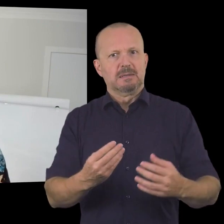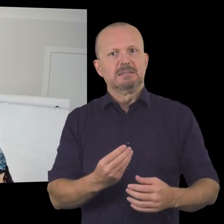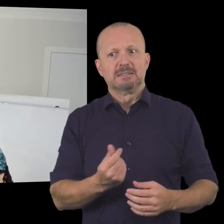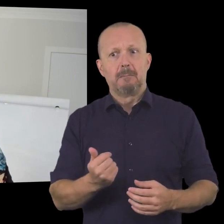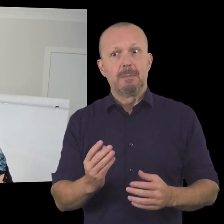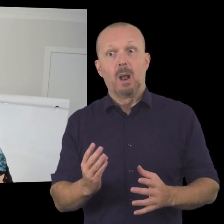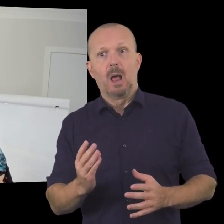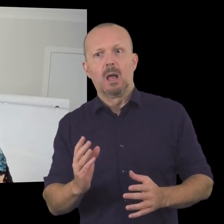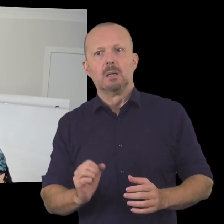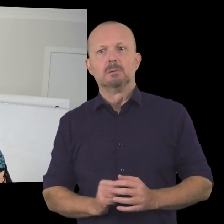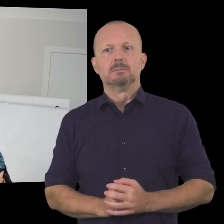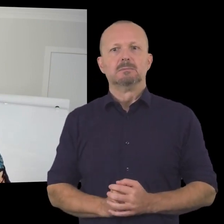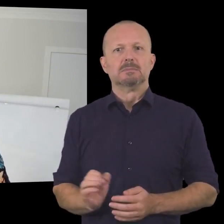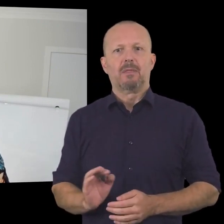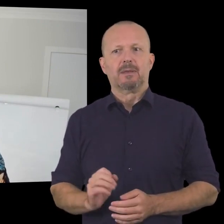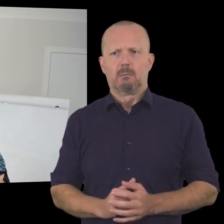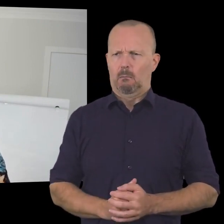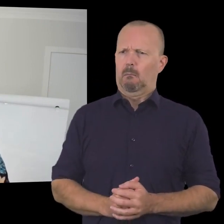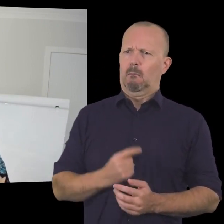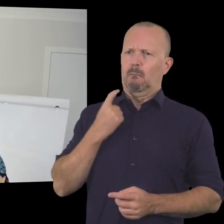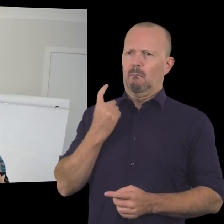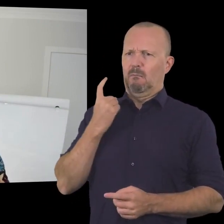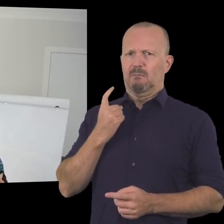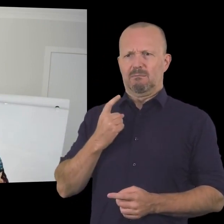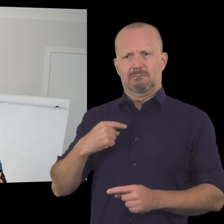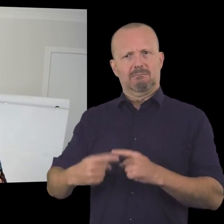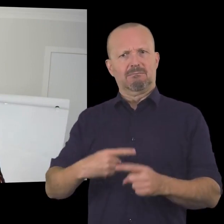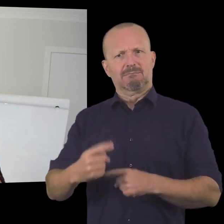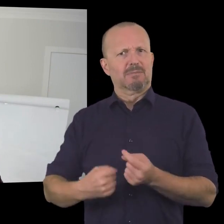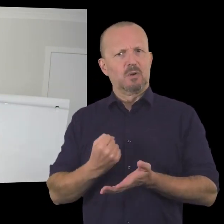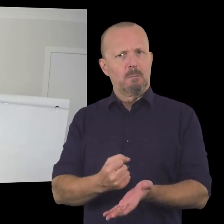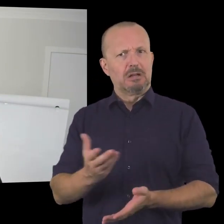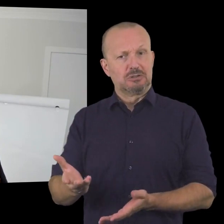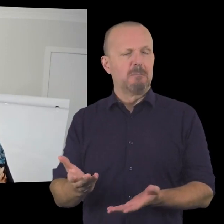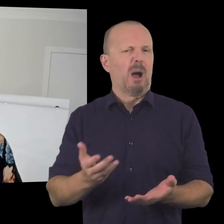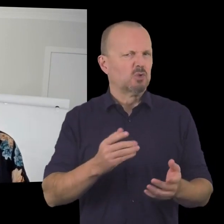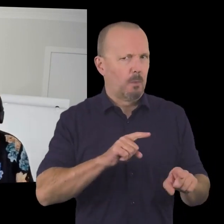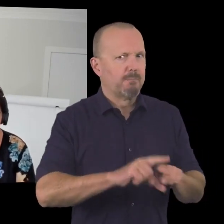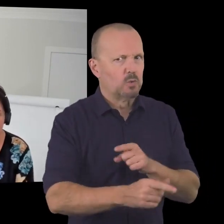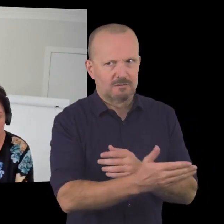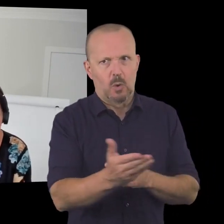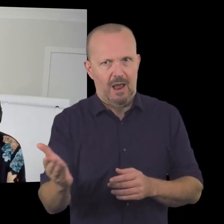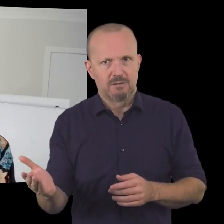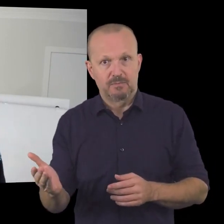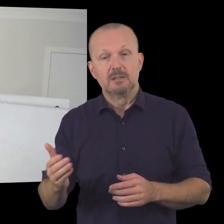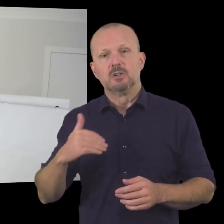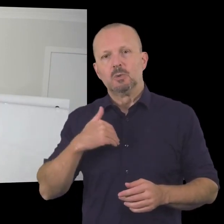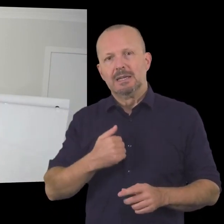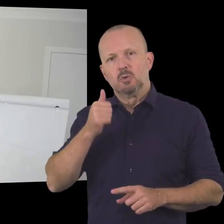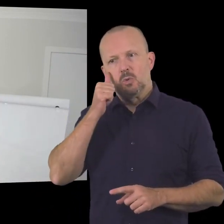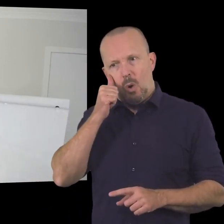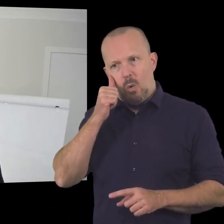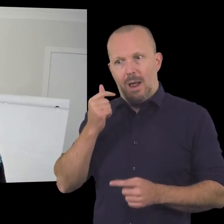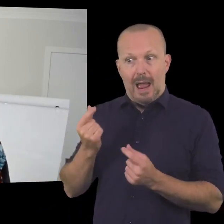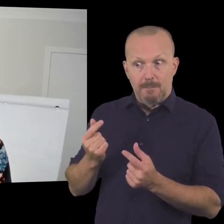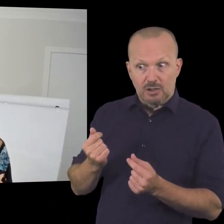this question uh by the number of people who who maybe don't put their hand up so much so the first step to knowing how much